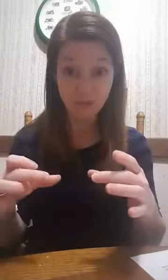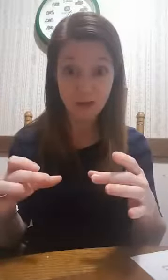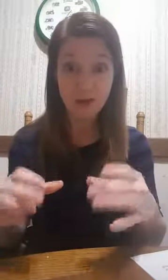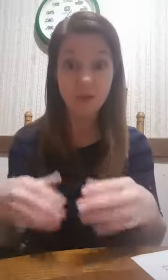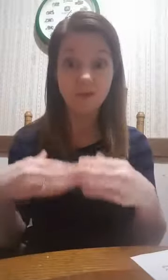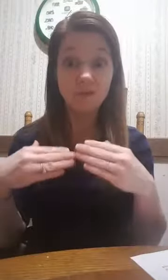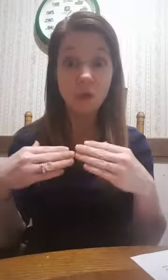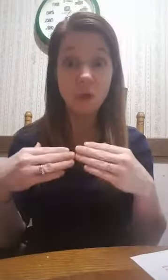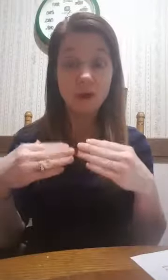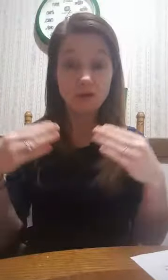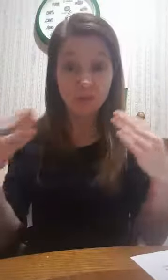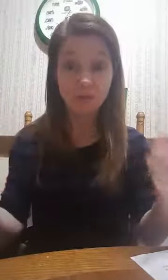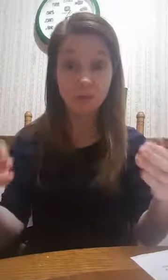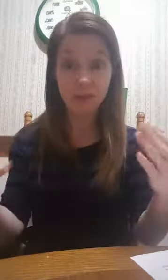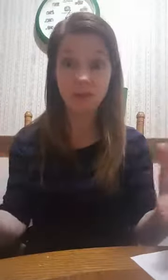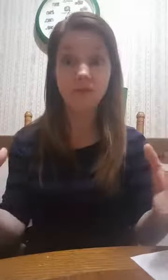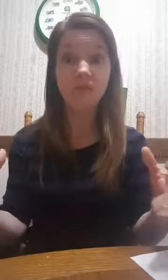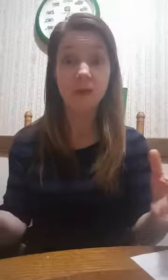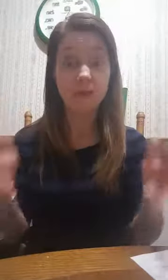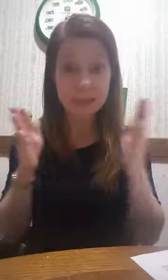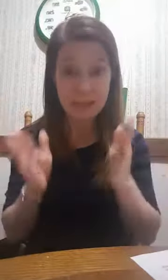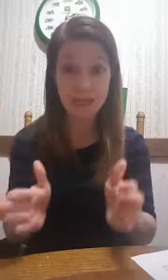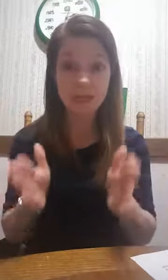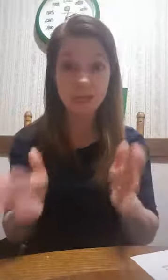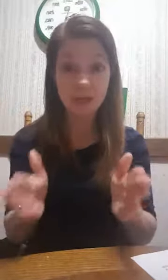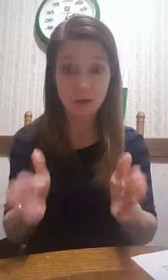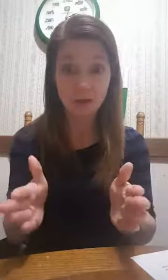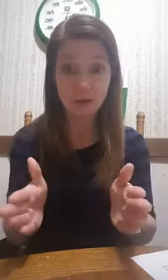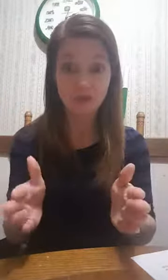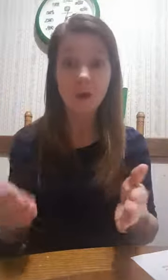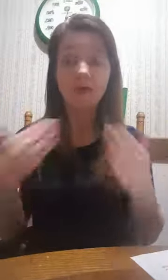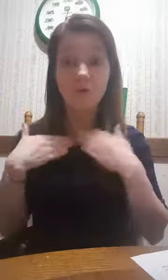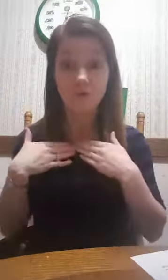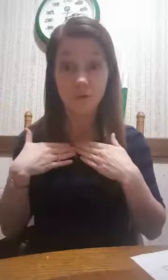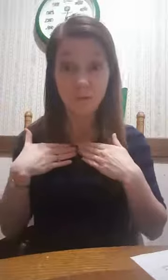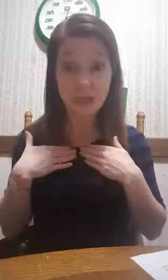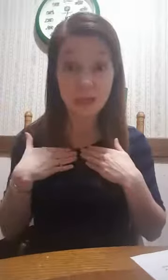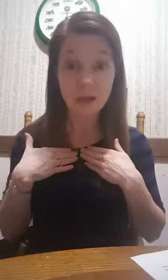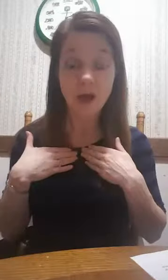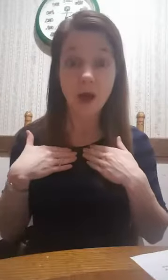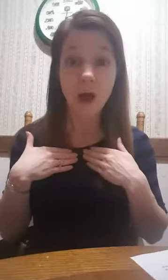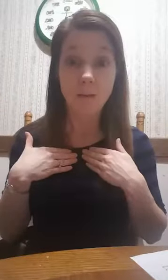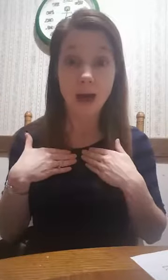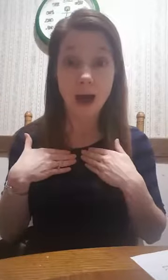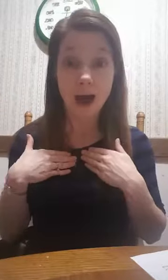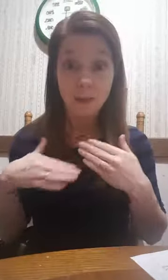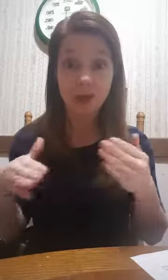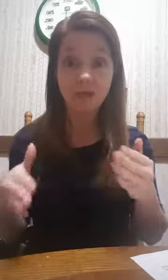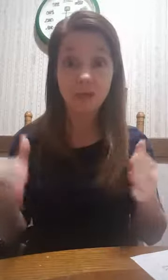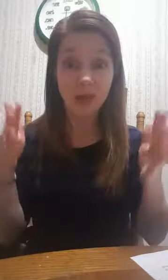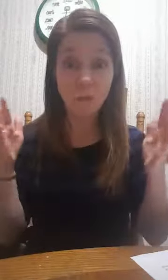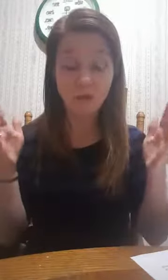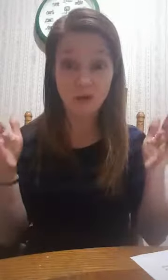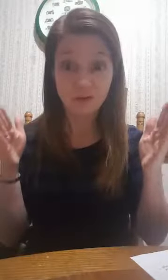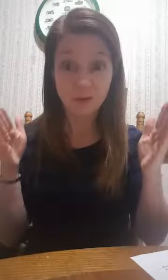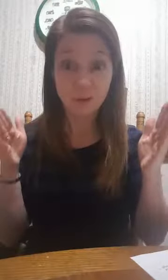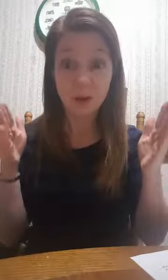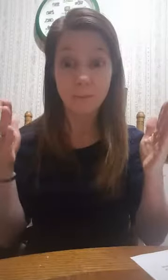And so, you should plan your sleep in 90-minute increments. So, for me, um, a lot of times I will try to do, um,